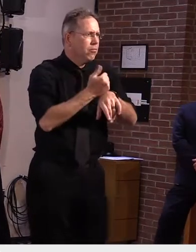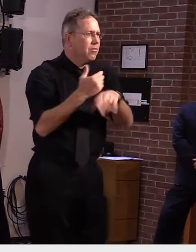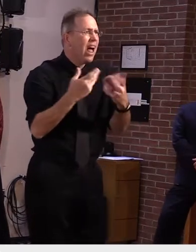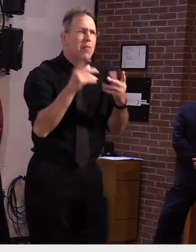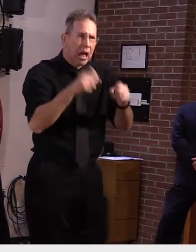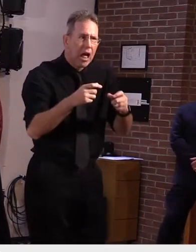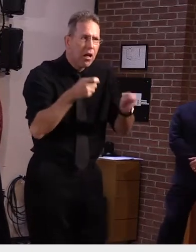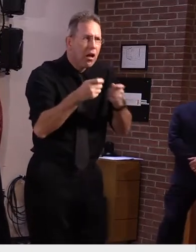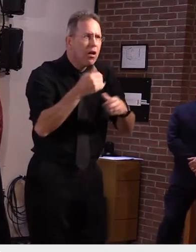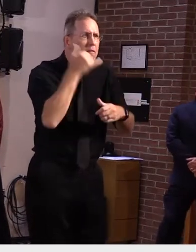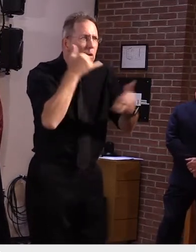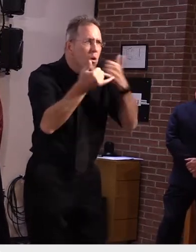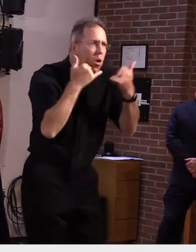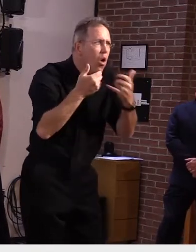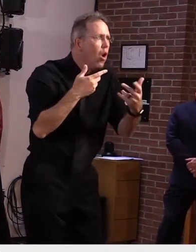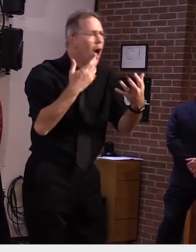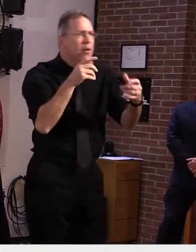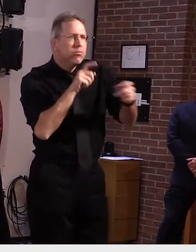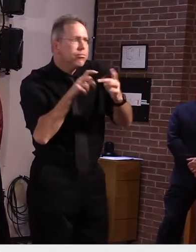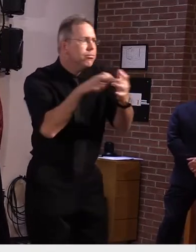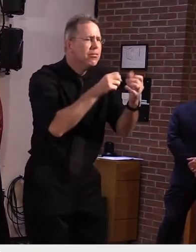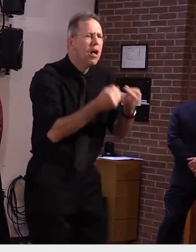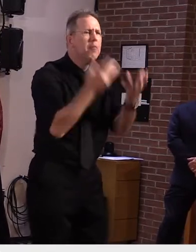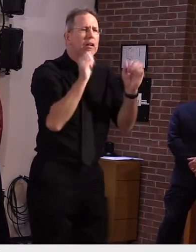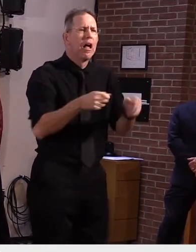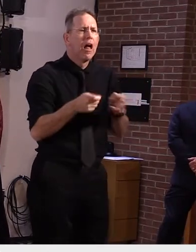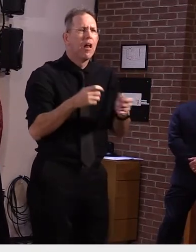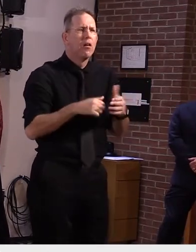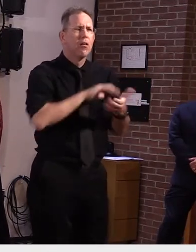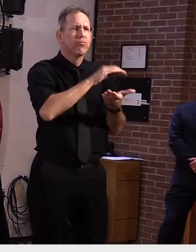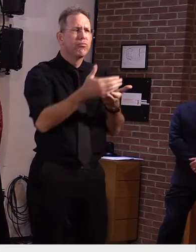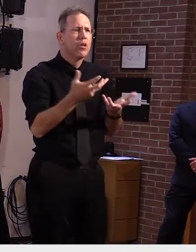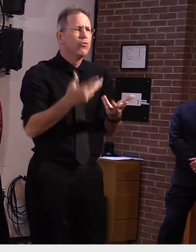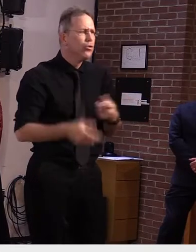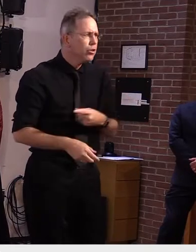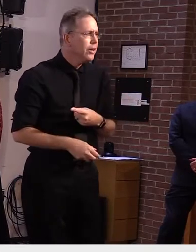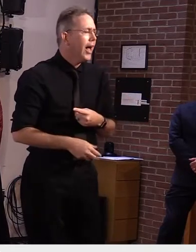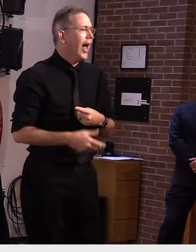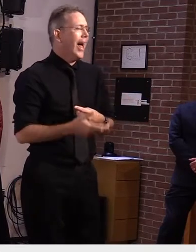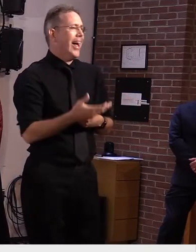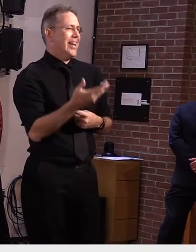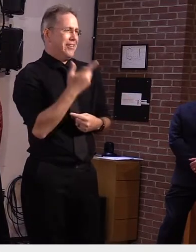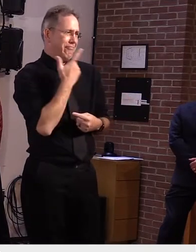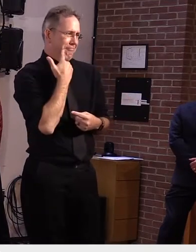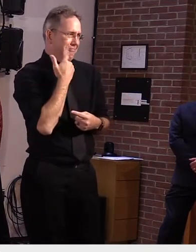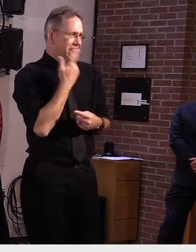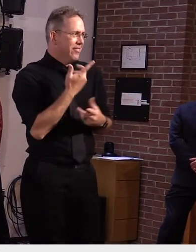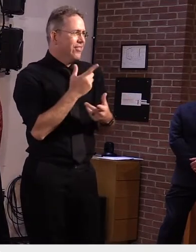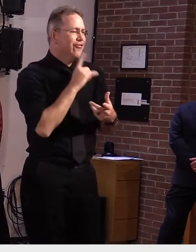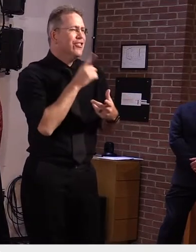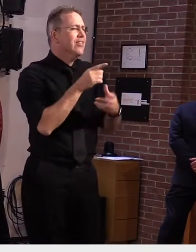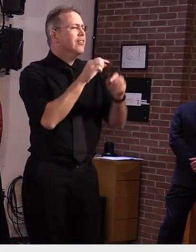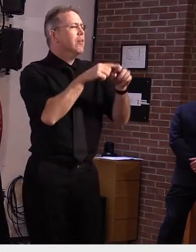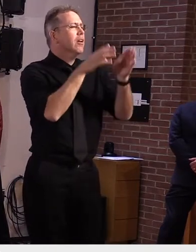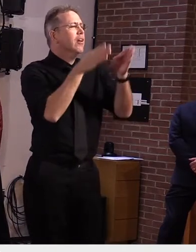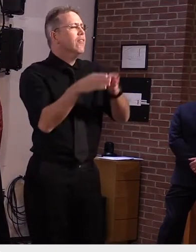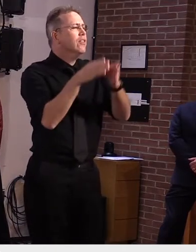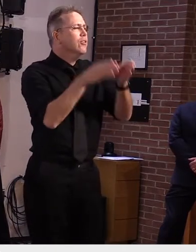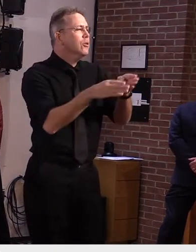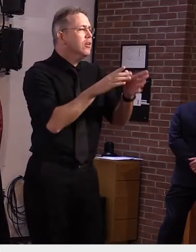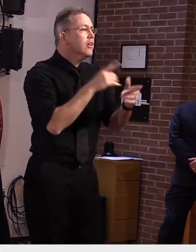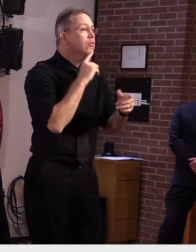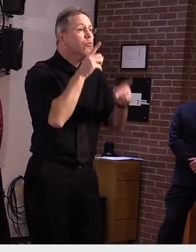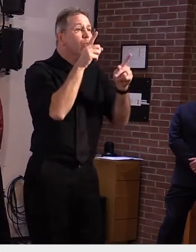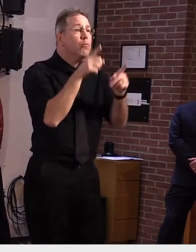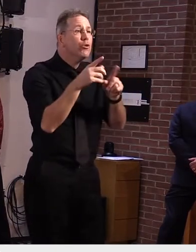and you know that's a relatively quick interview um we reach the person we give them the information get what we